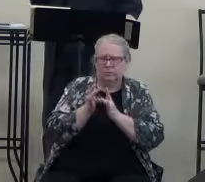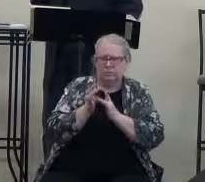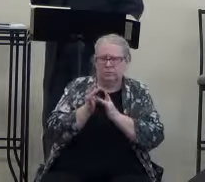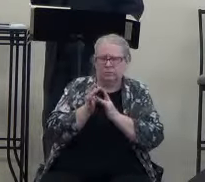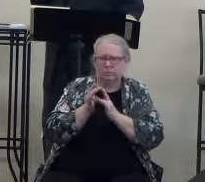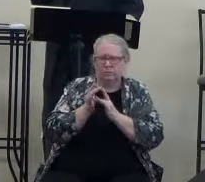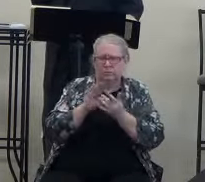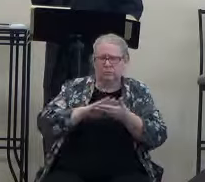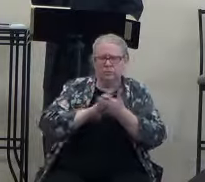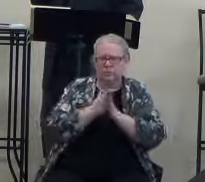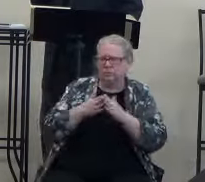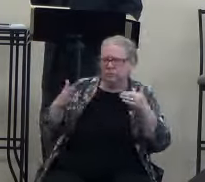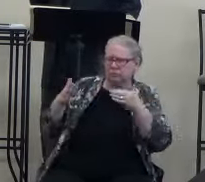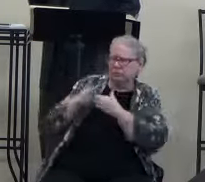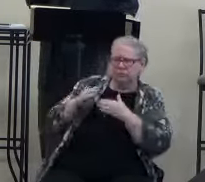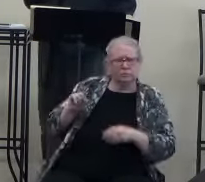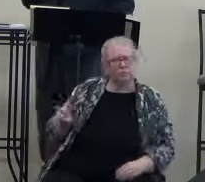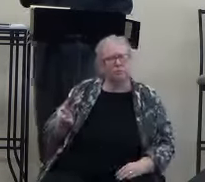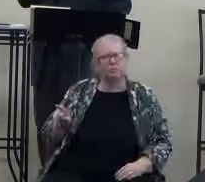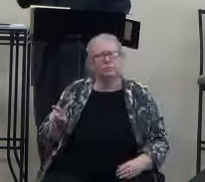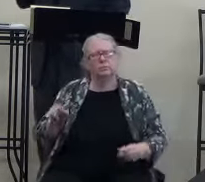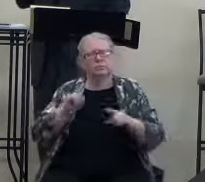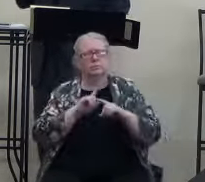The power is there through the Holy Spirit.